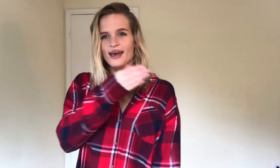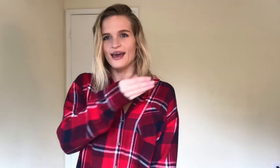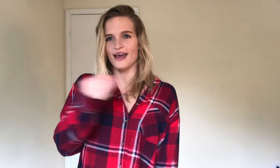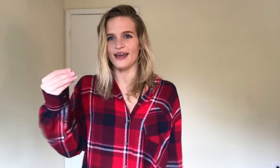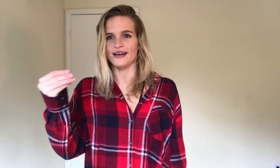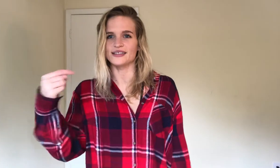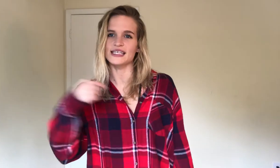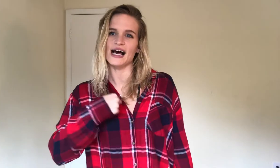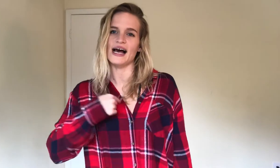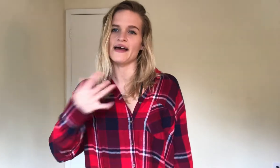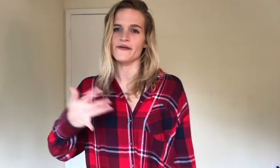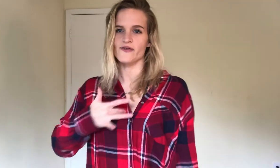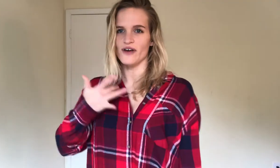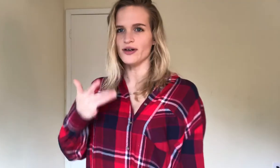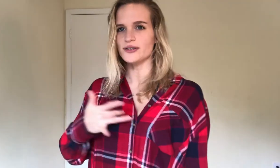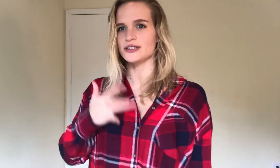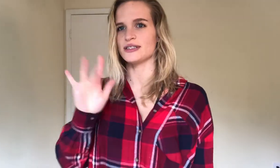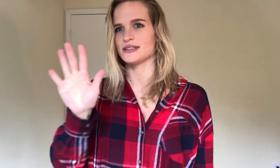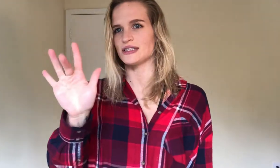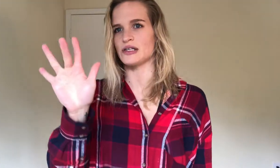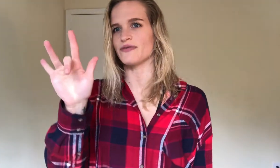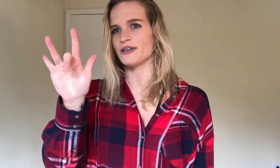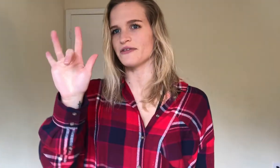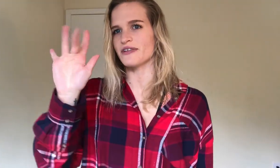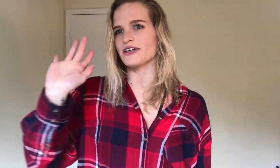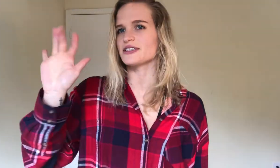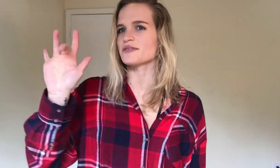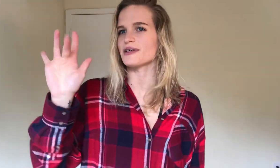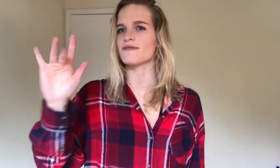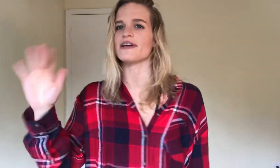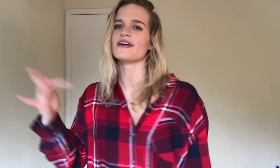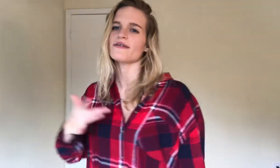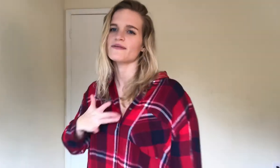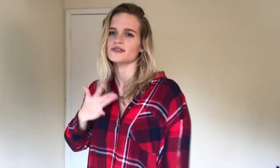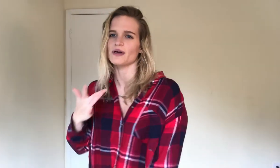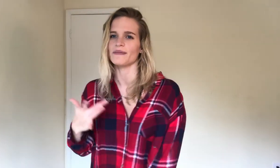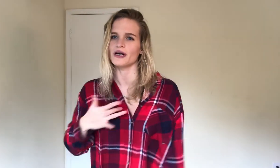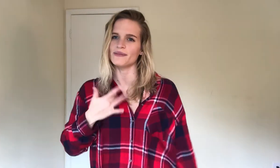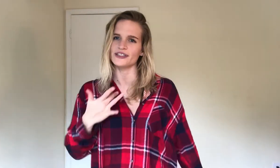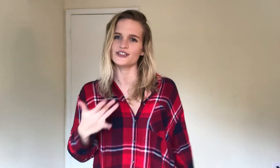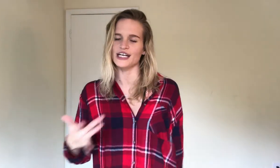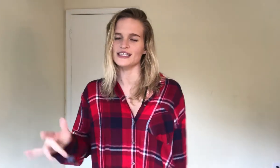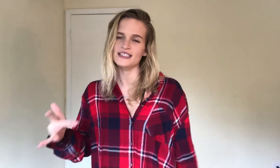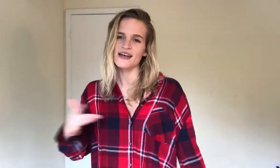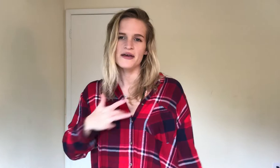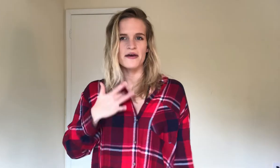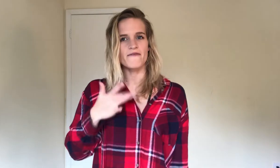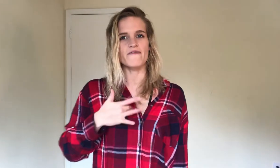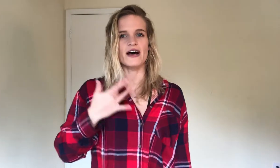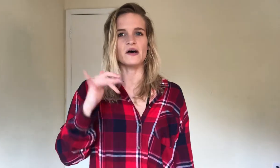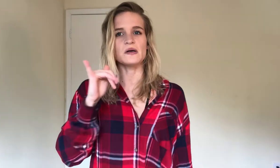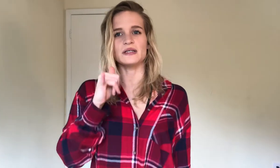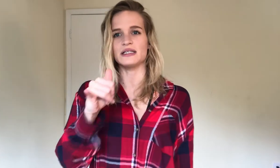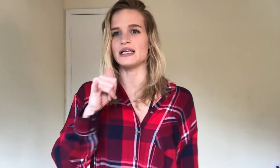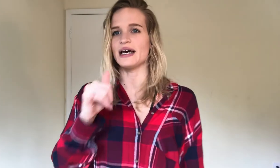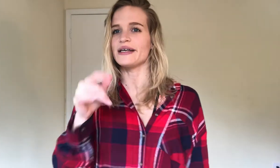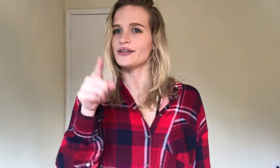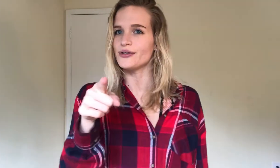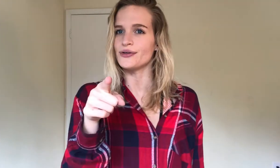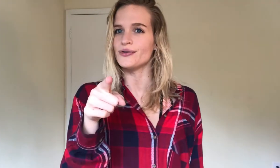And, I felt, so the feeling finger is your middle finger, swipe it up on your chest, felt like you,